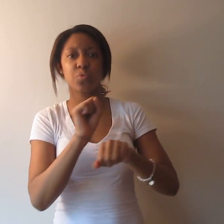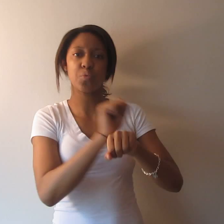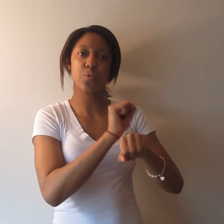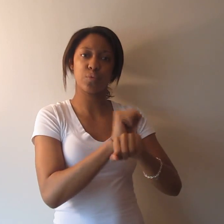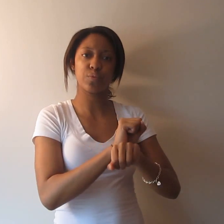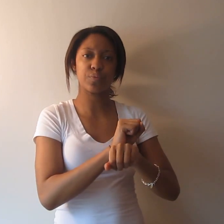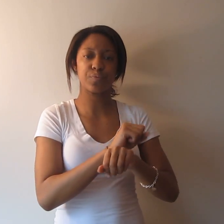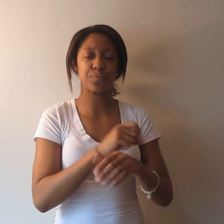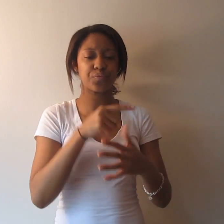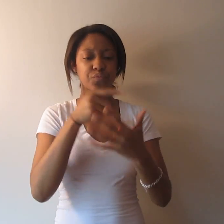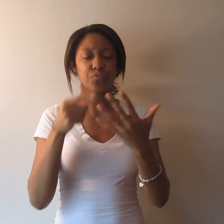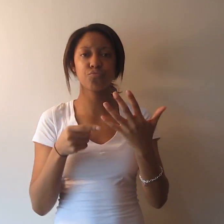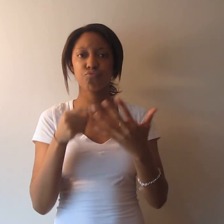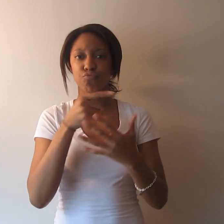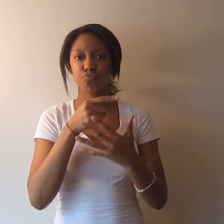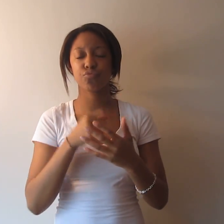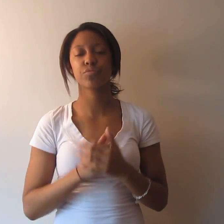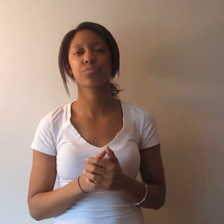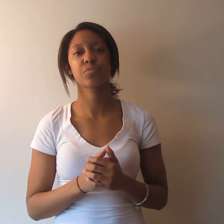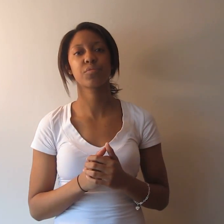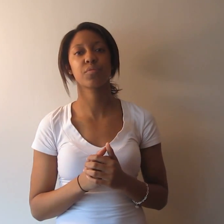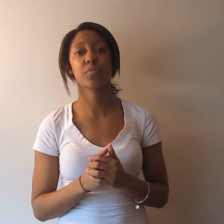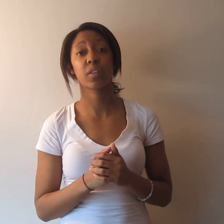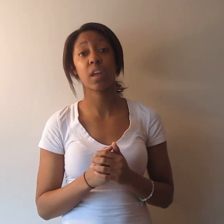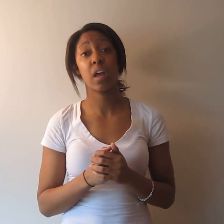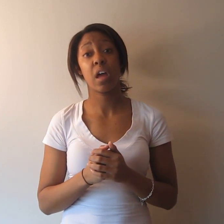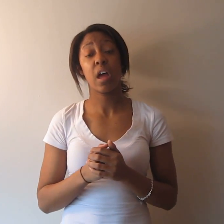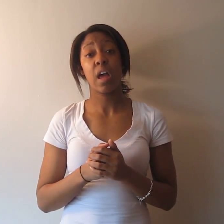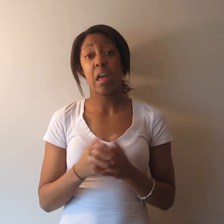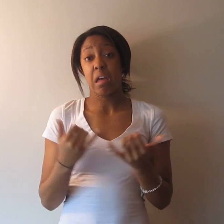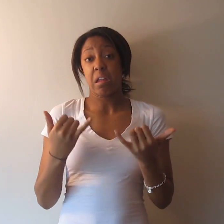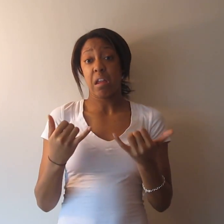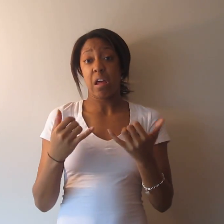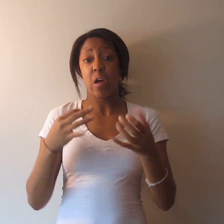Now I'm going to describe accommodations most often used in the workplace.